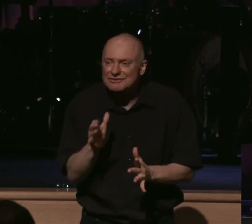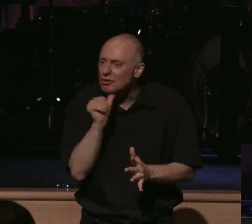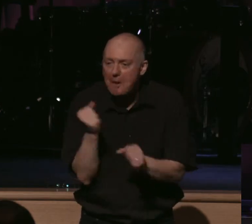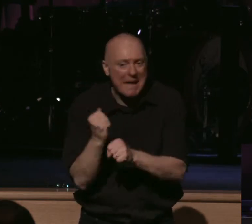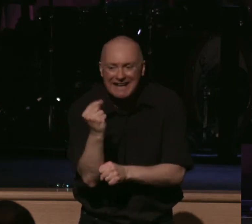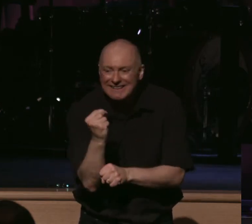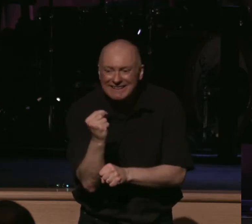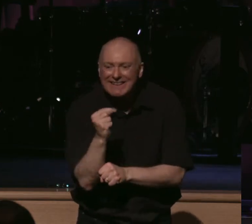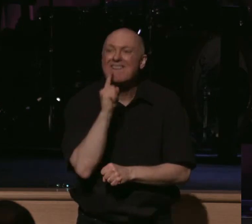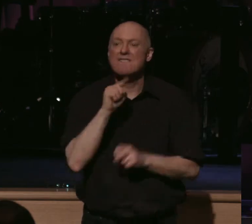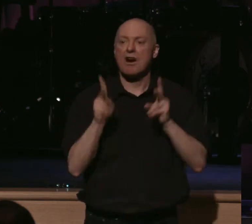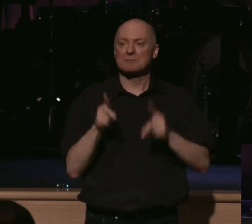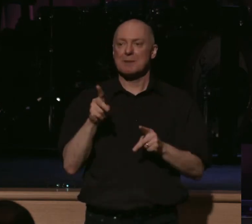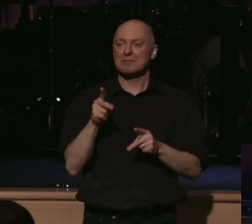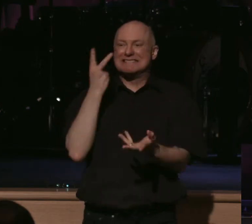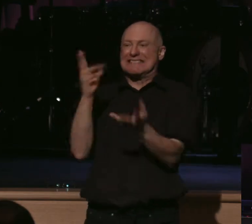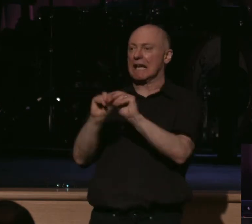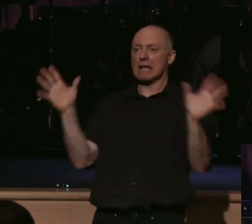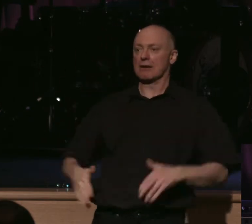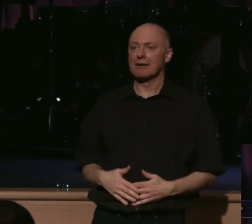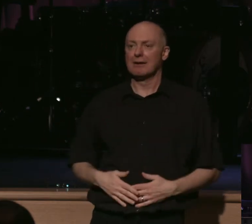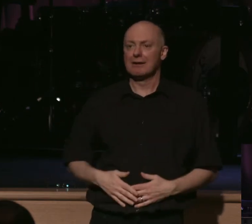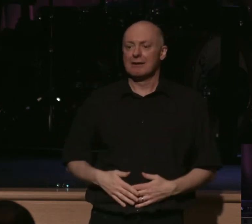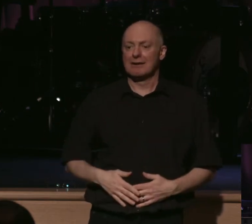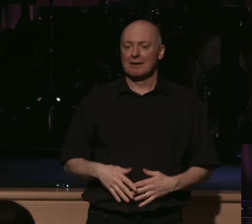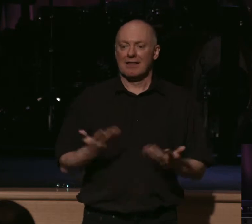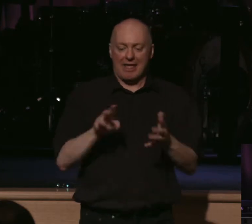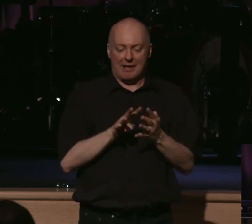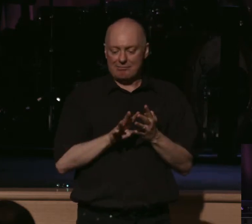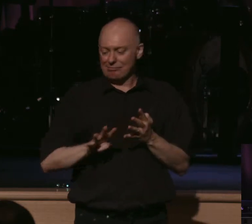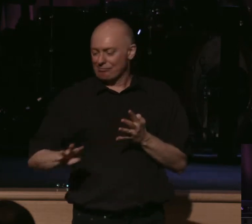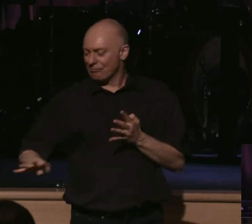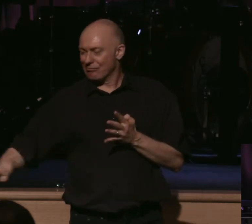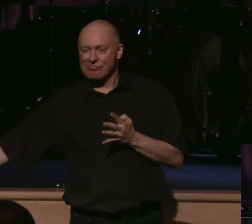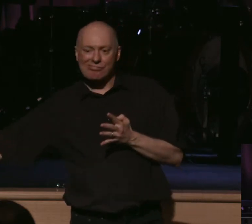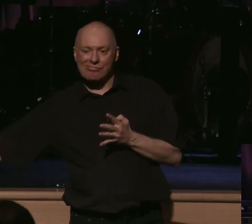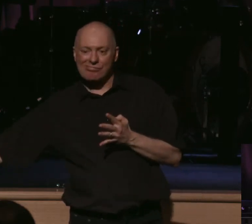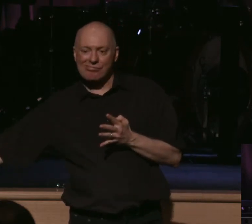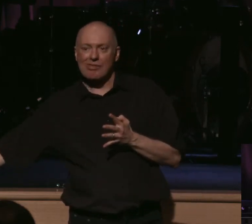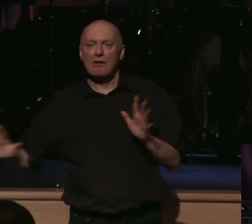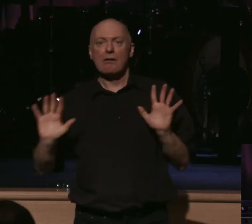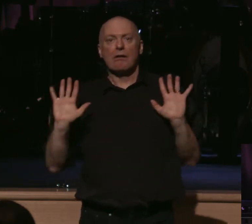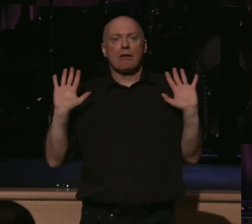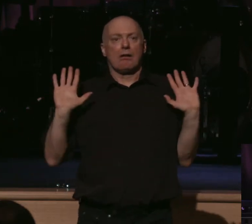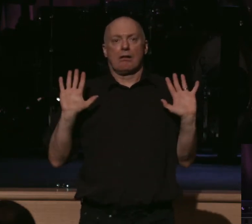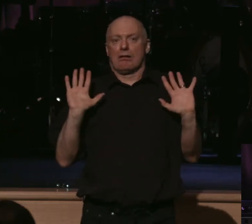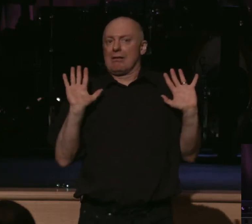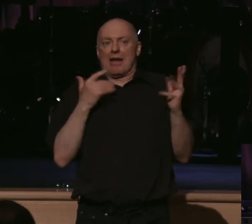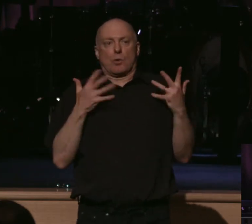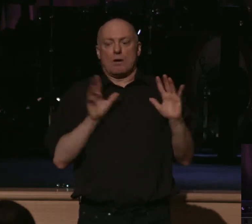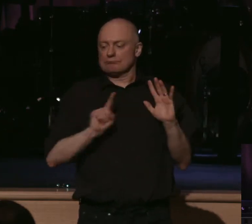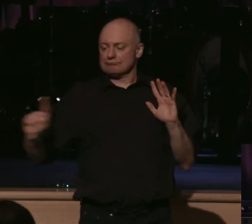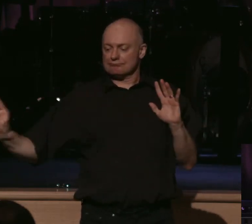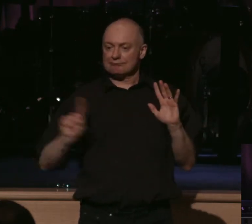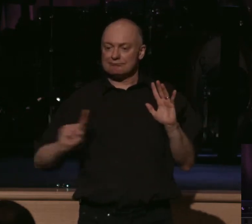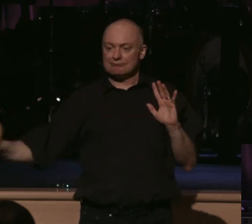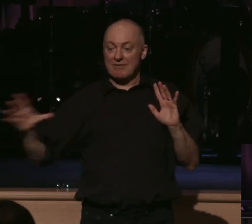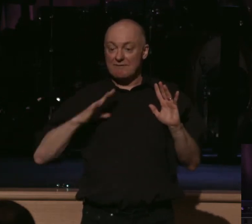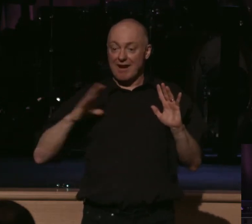Those who are false will be proven to be false. They are skimmed off the top. And even within our own lives as genuine believers, we find out what we're